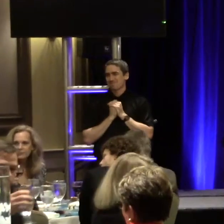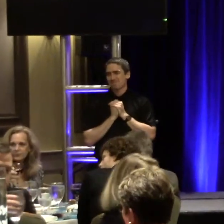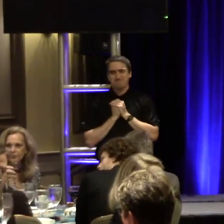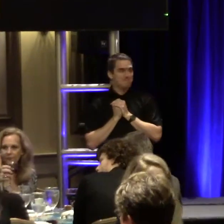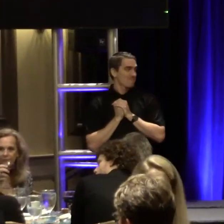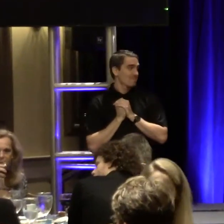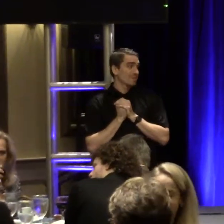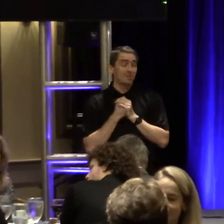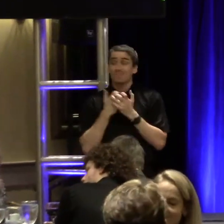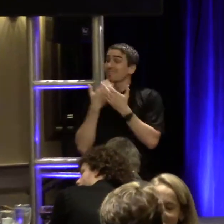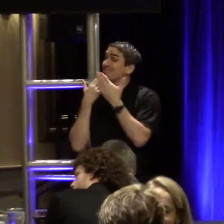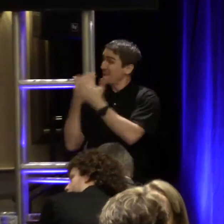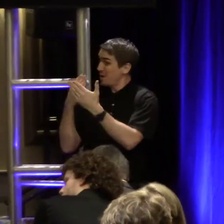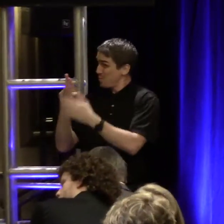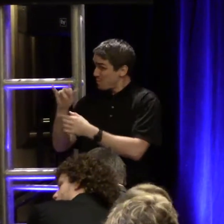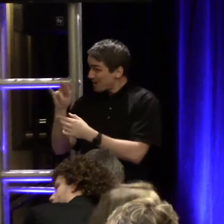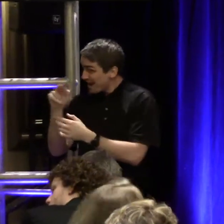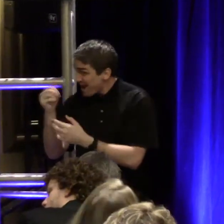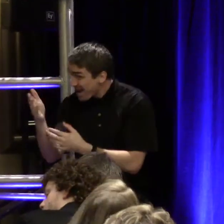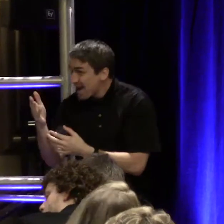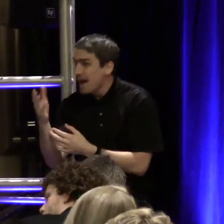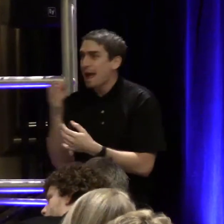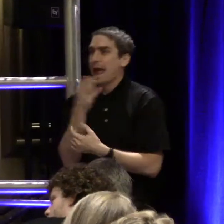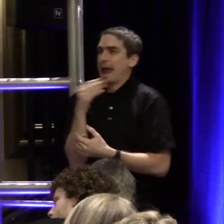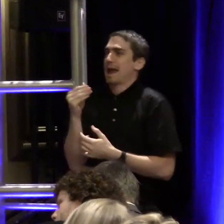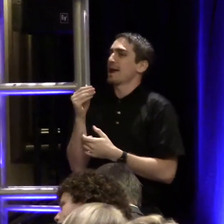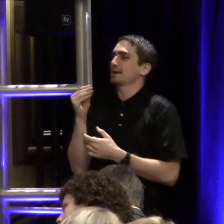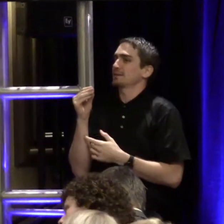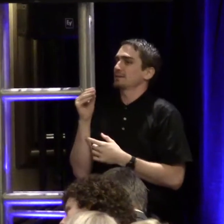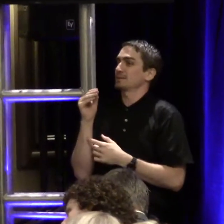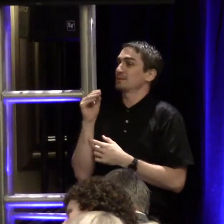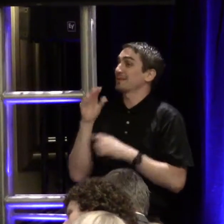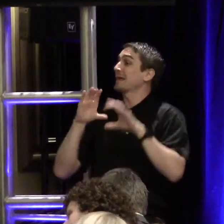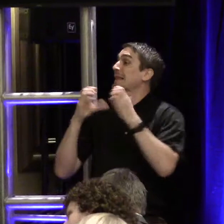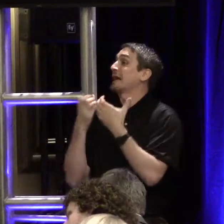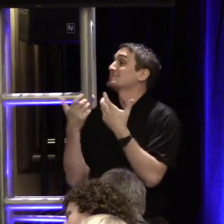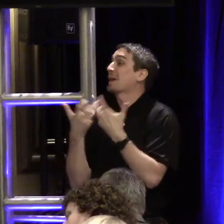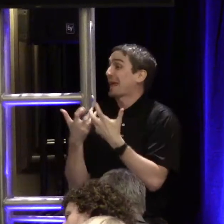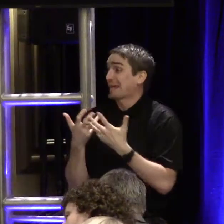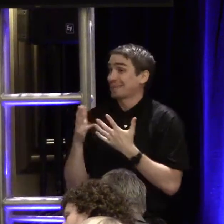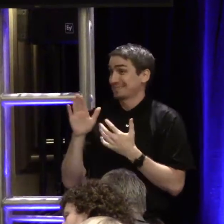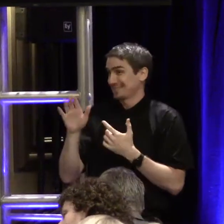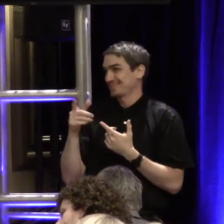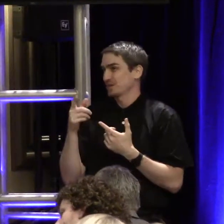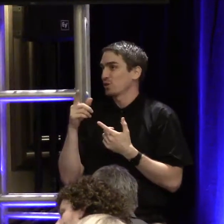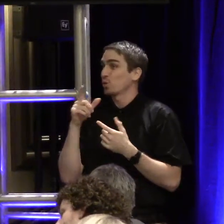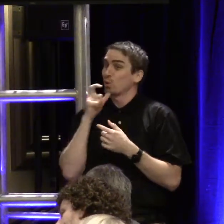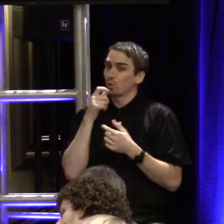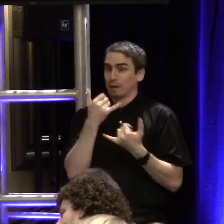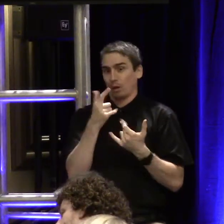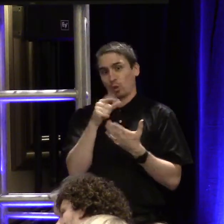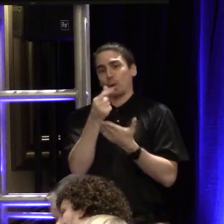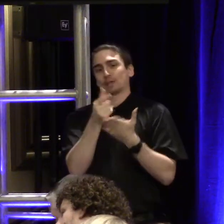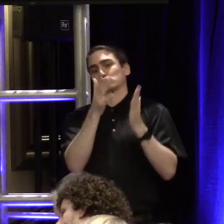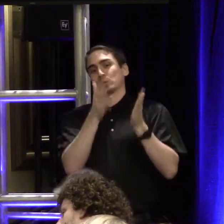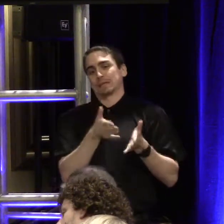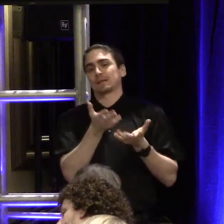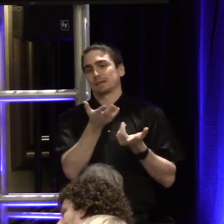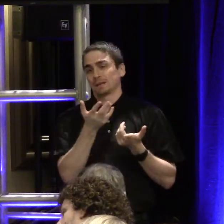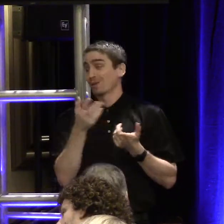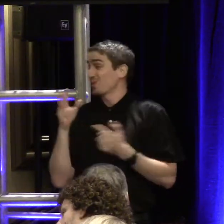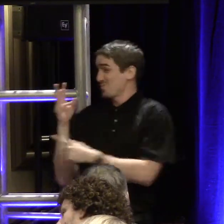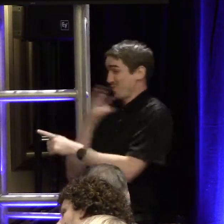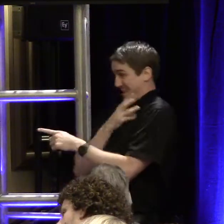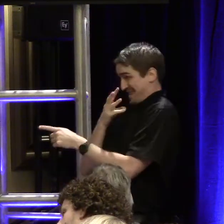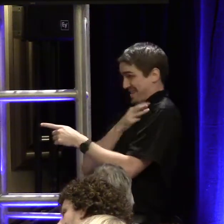I want to thank Rihanna, and I want to thank her classmates who are actually graduates now. Winnie, you've already met,